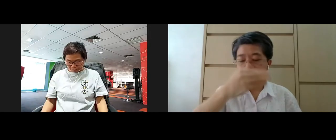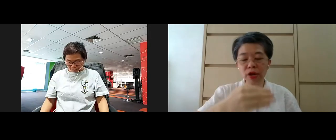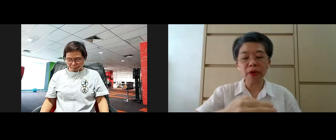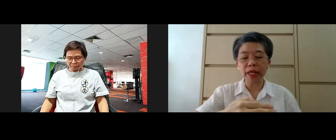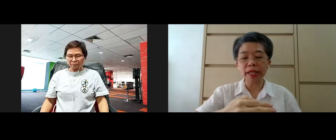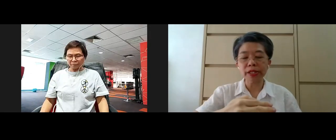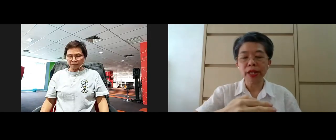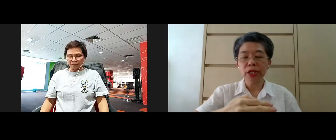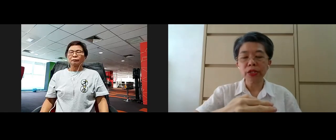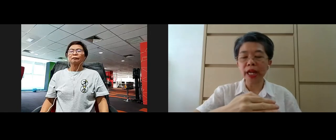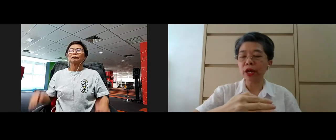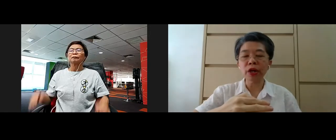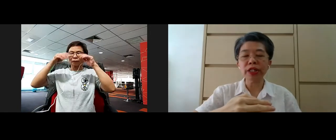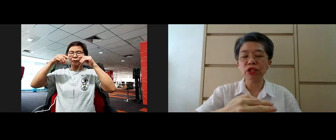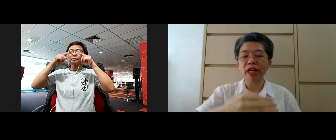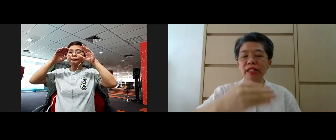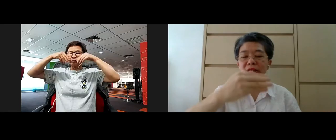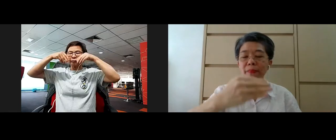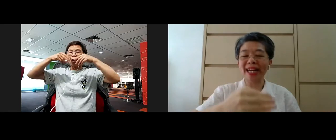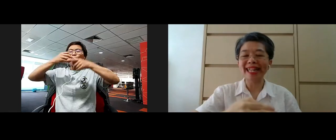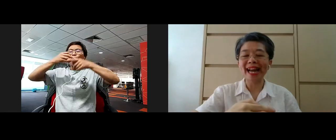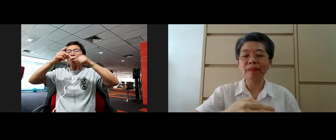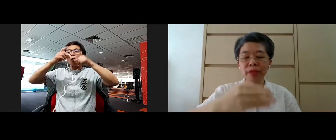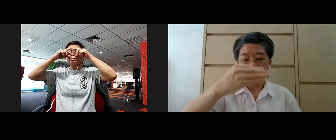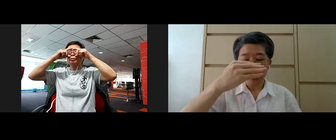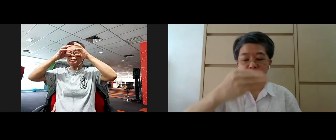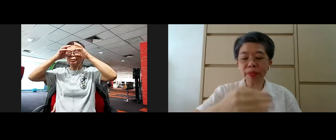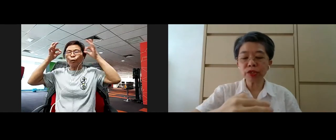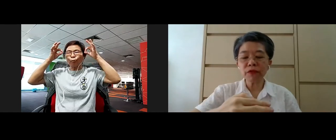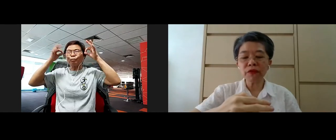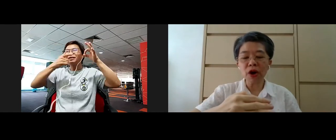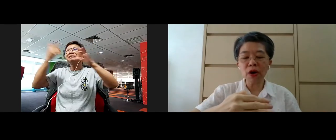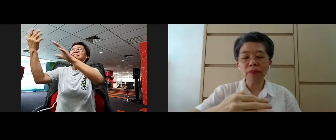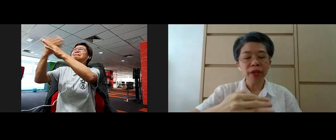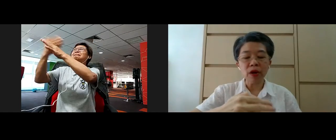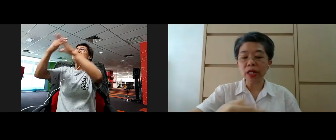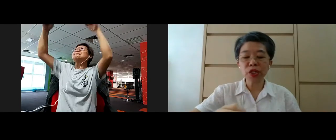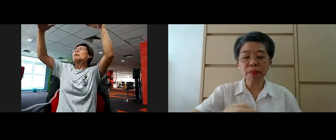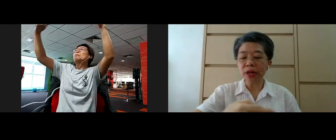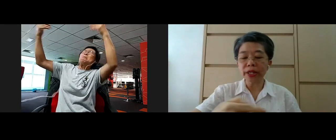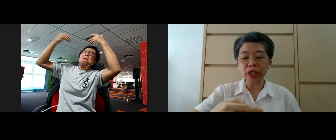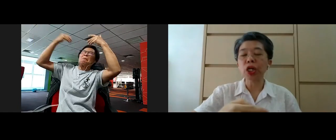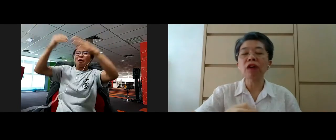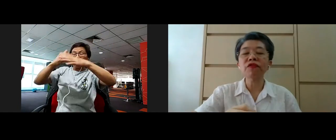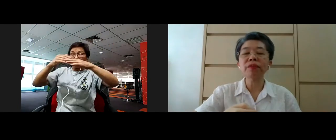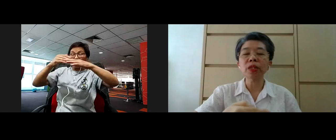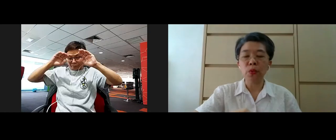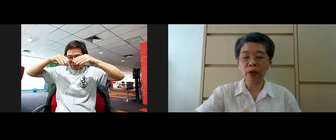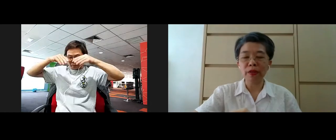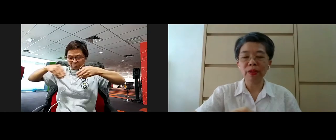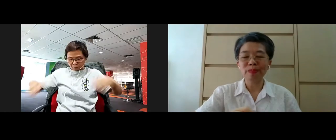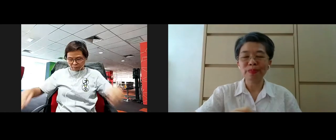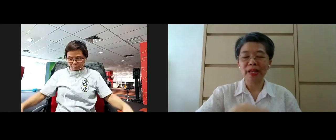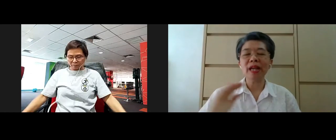yeah? So just drop your gaze so that you're not distracted by the light. Drop it to the floor or a spot that you're comfortable